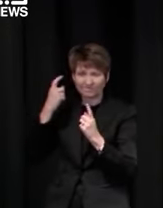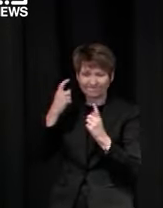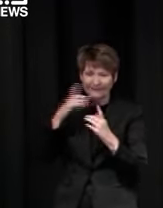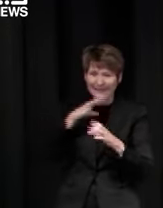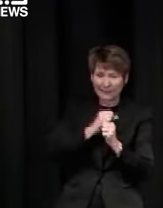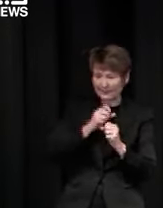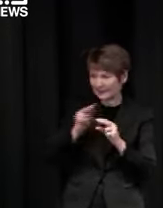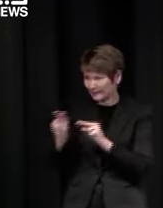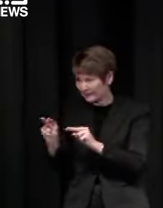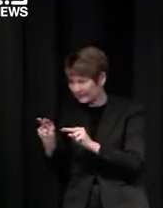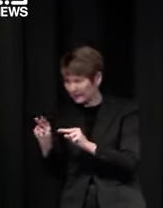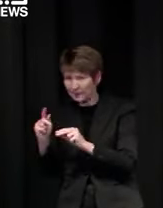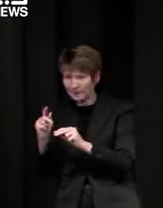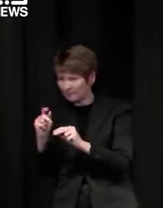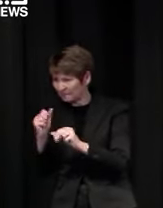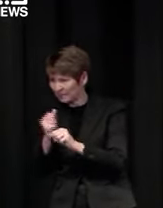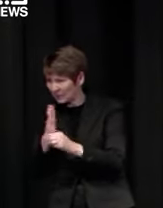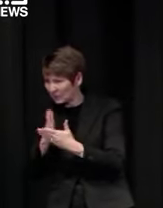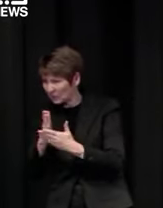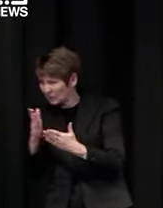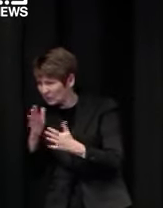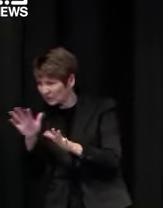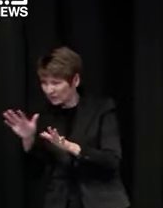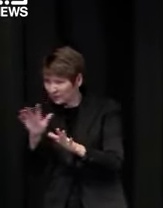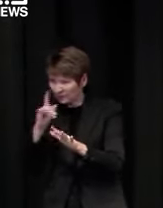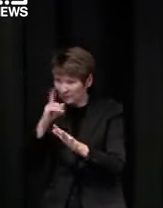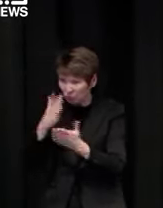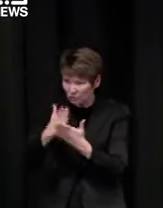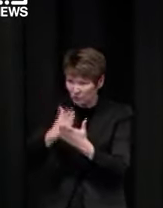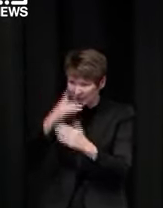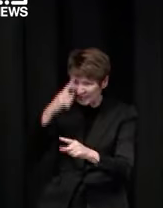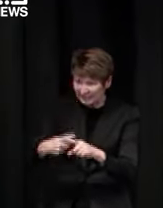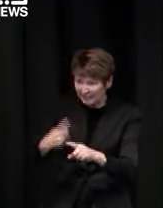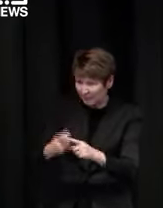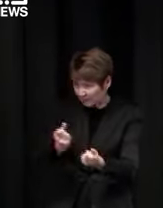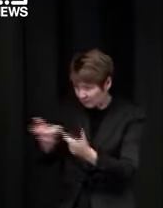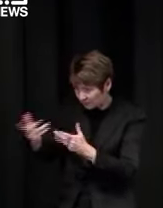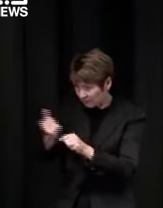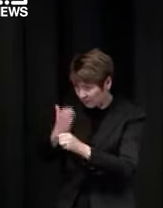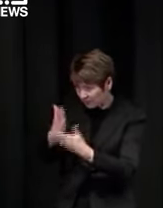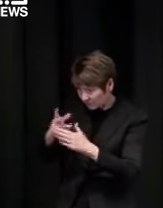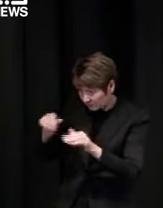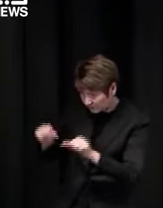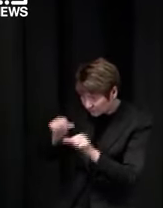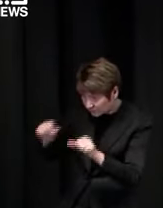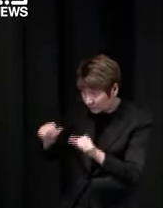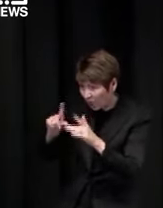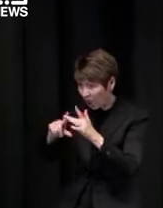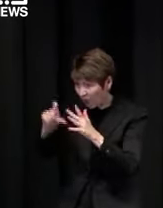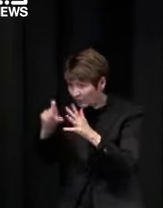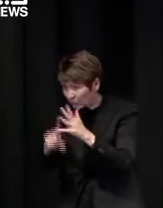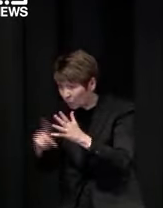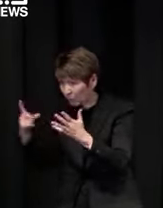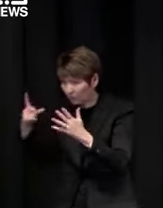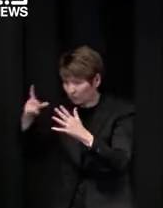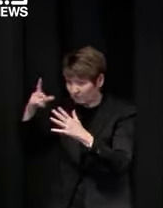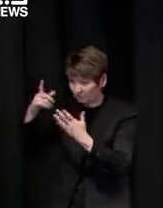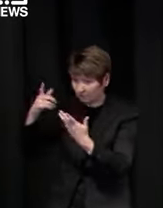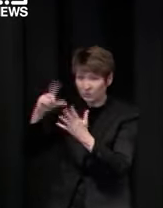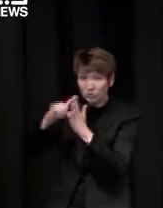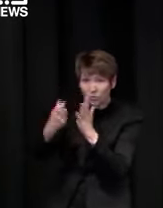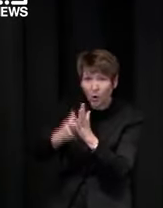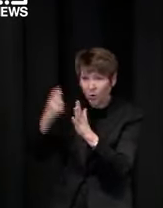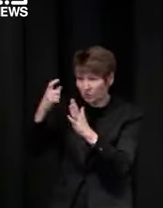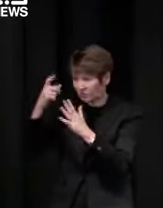works as we need to to make sure that the sickest patients always get treated quickest uh but no i don't think it's going to come to to that